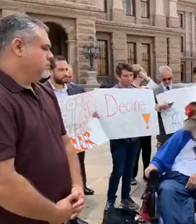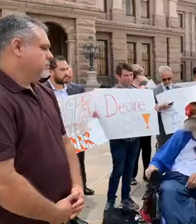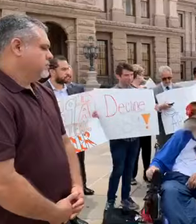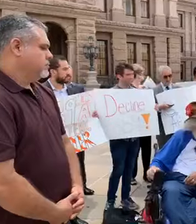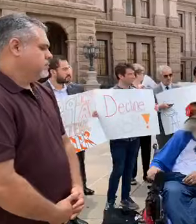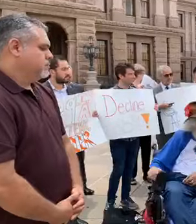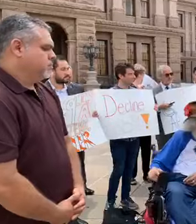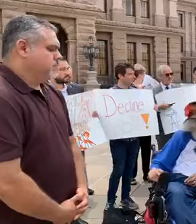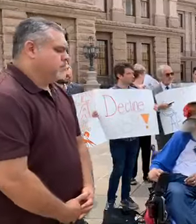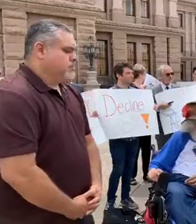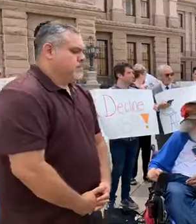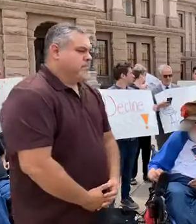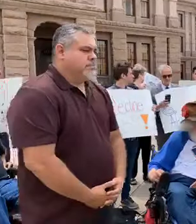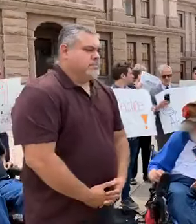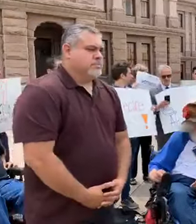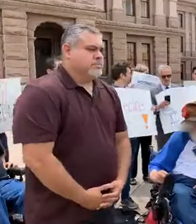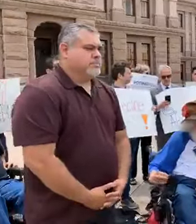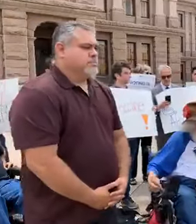That's good, yeah.